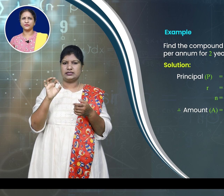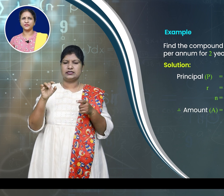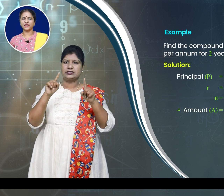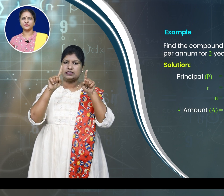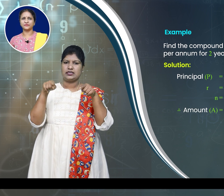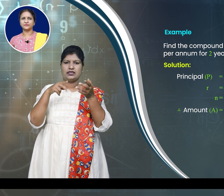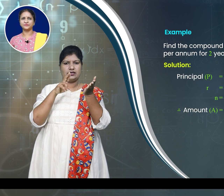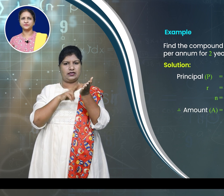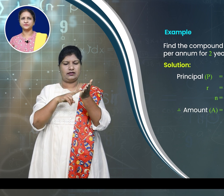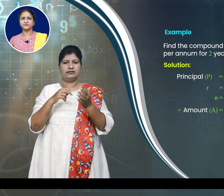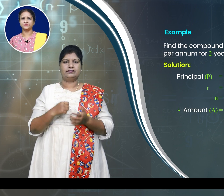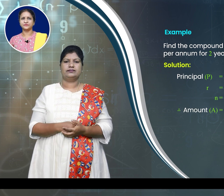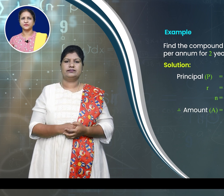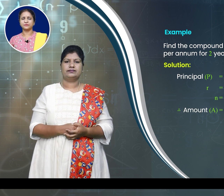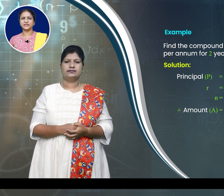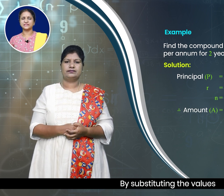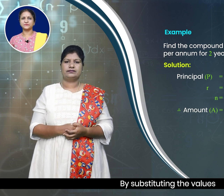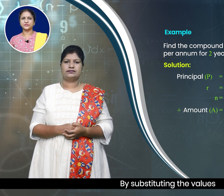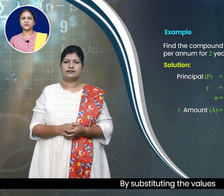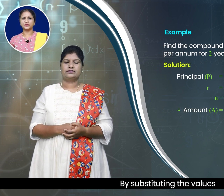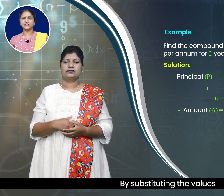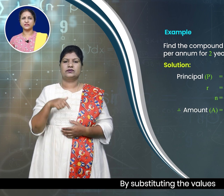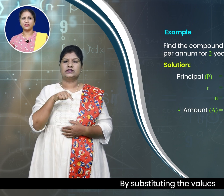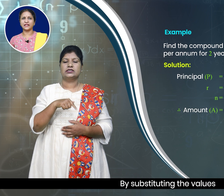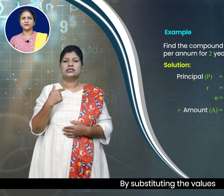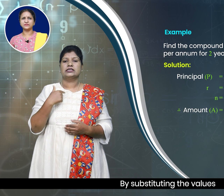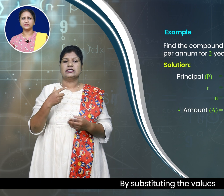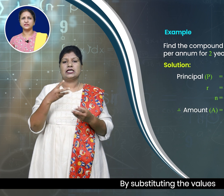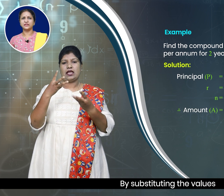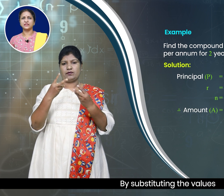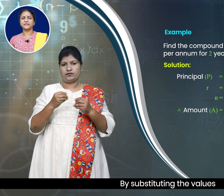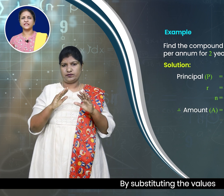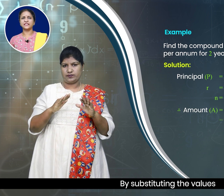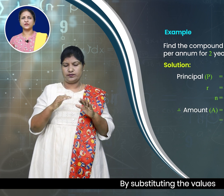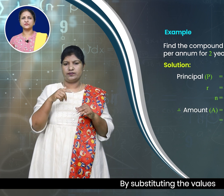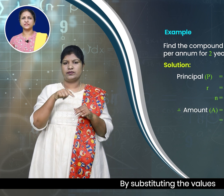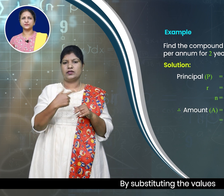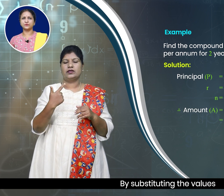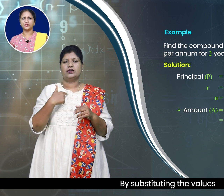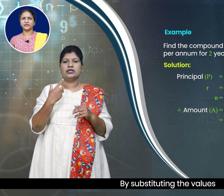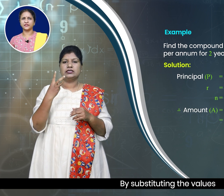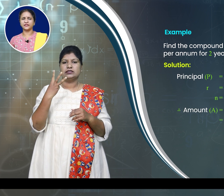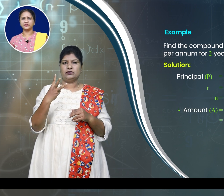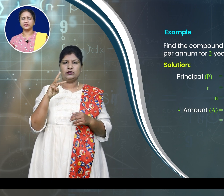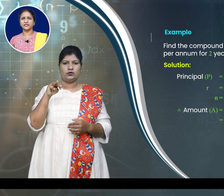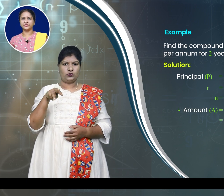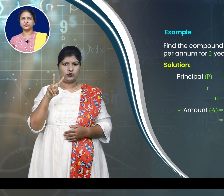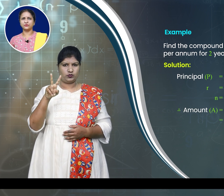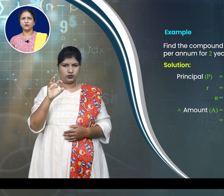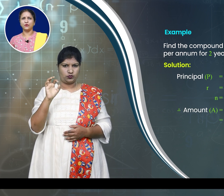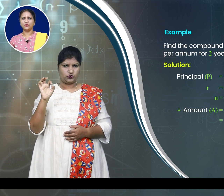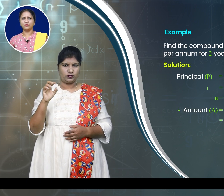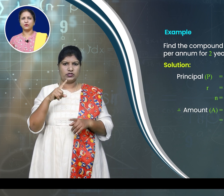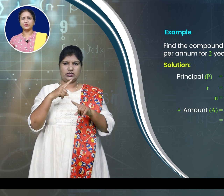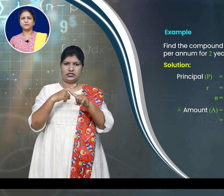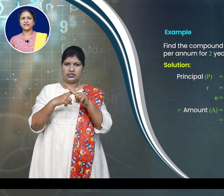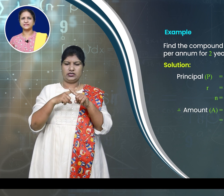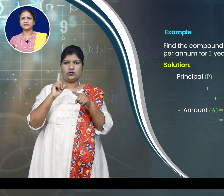By substituting the values 3,200 into 1 plus